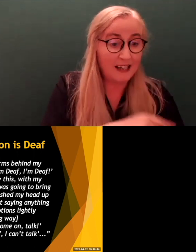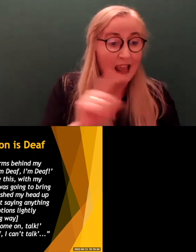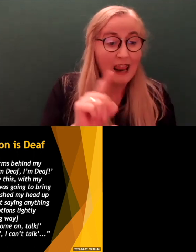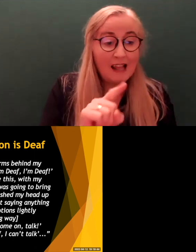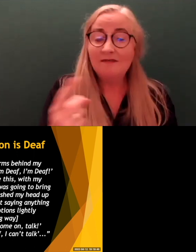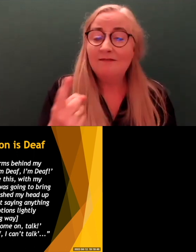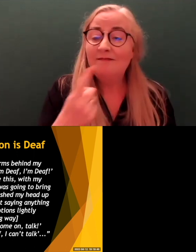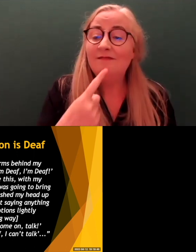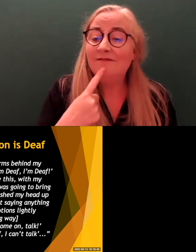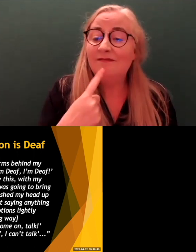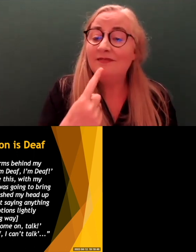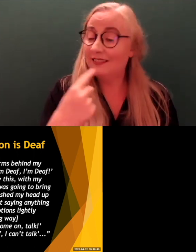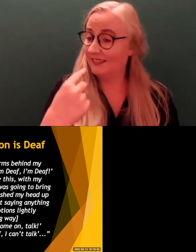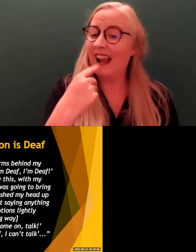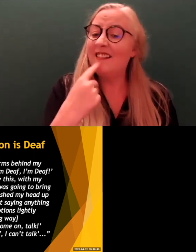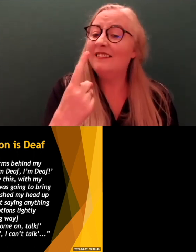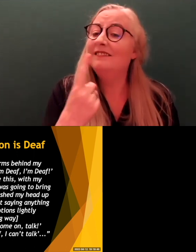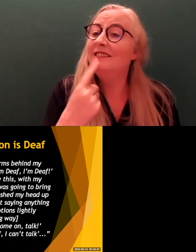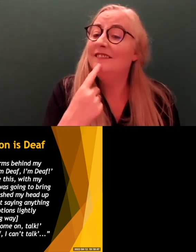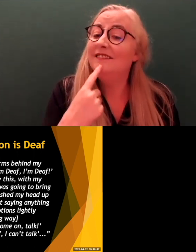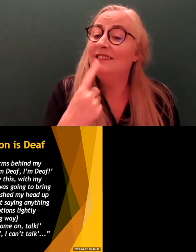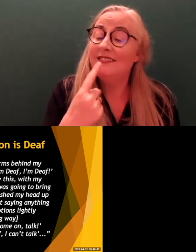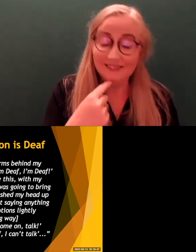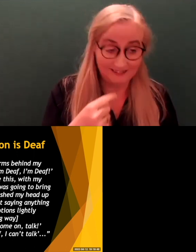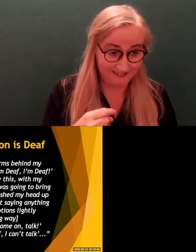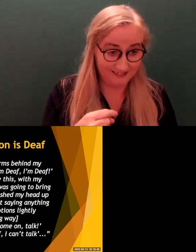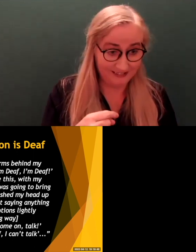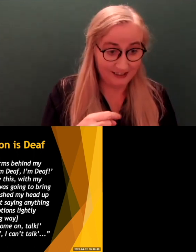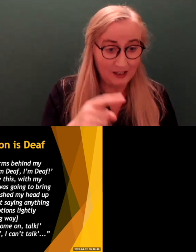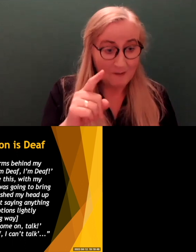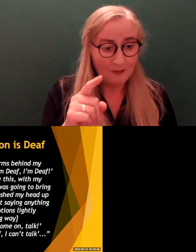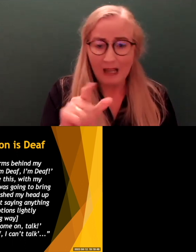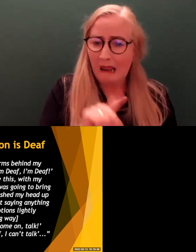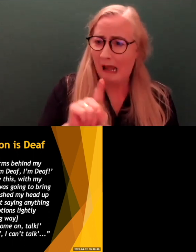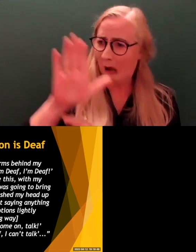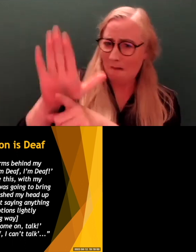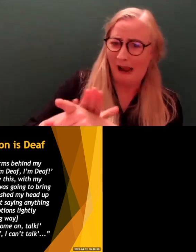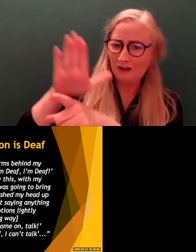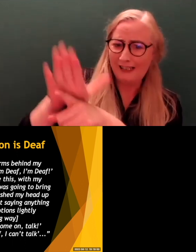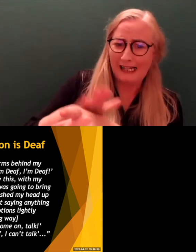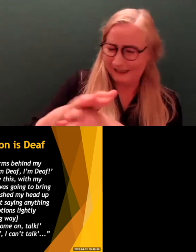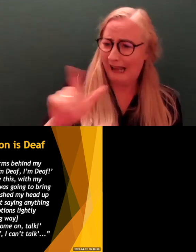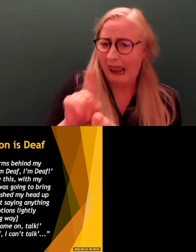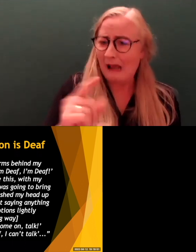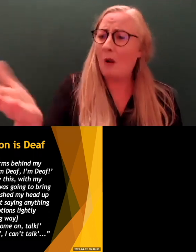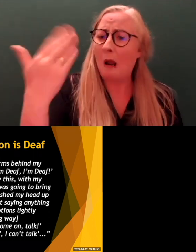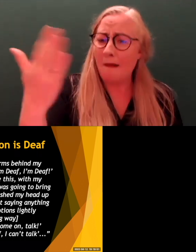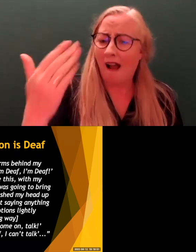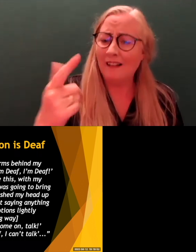chin lightly, patronizing. He was saying, come on, talk. And I was saying, I'm deaf, I'm